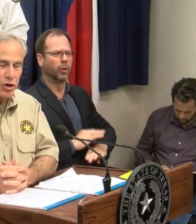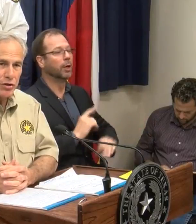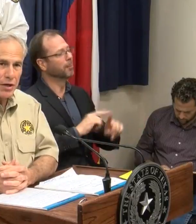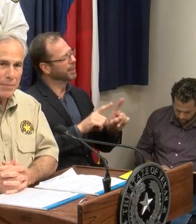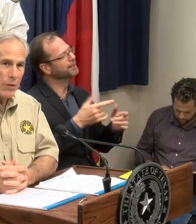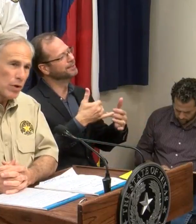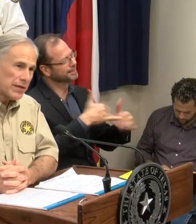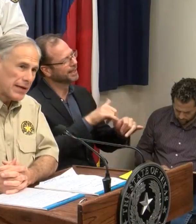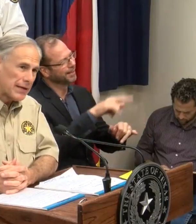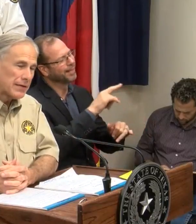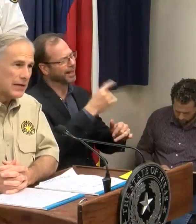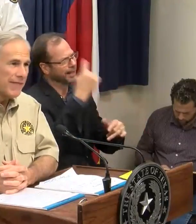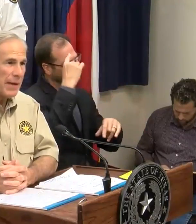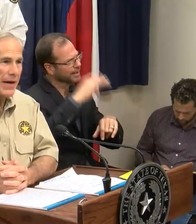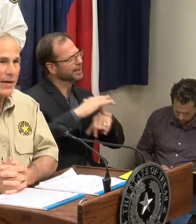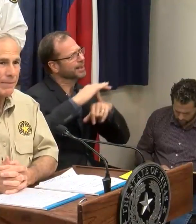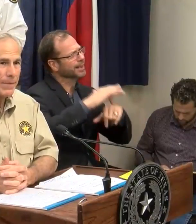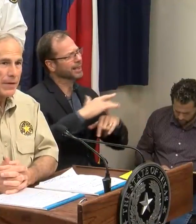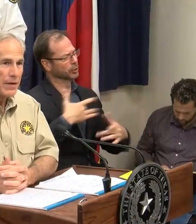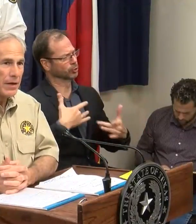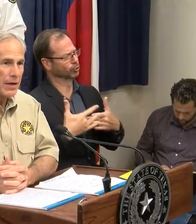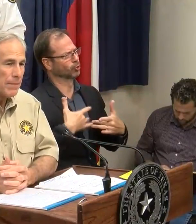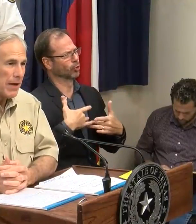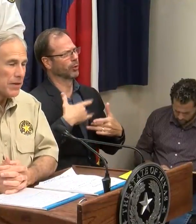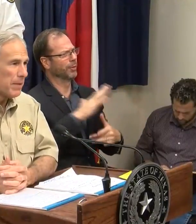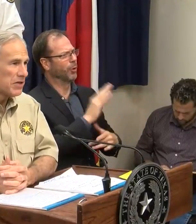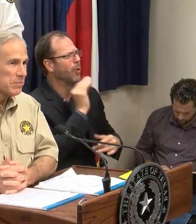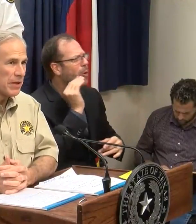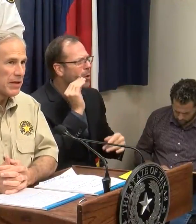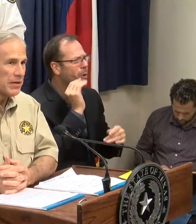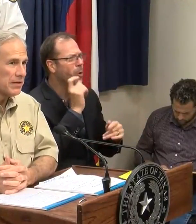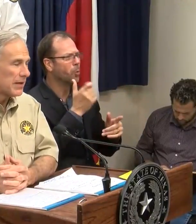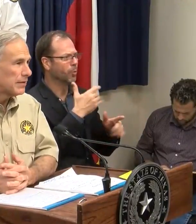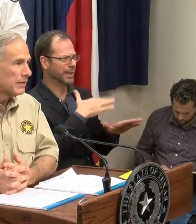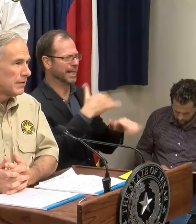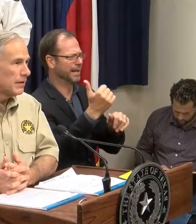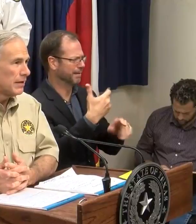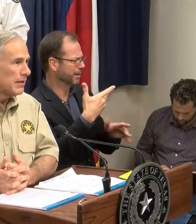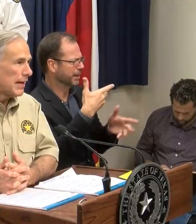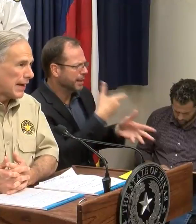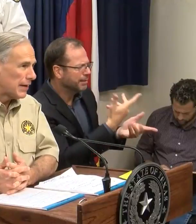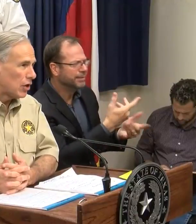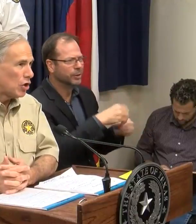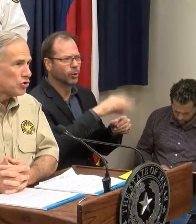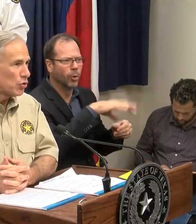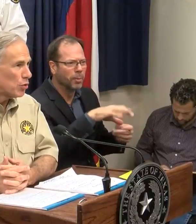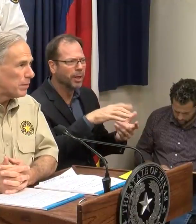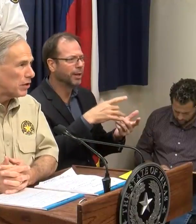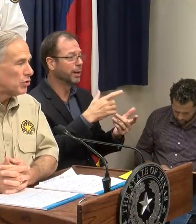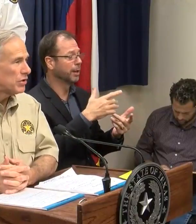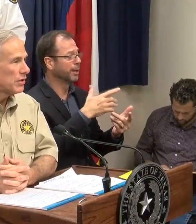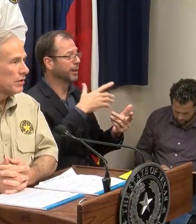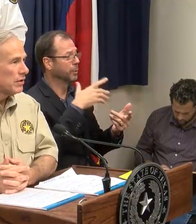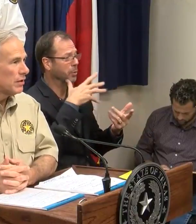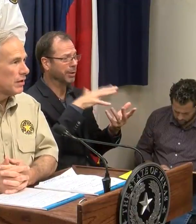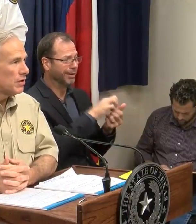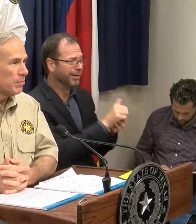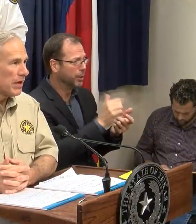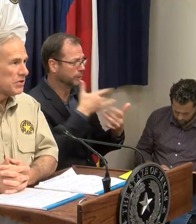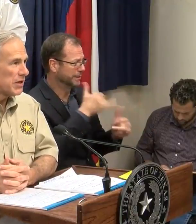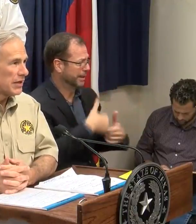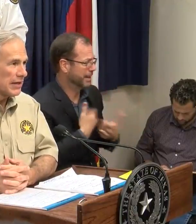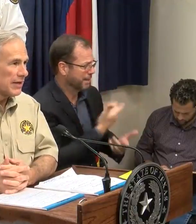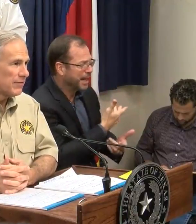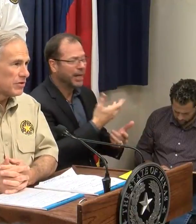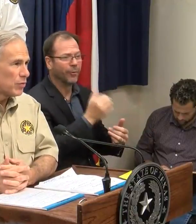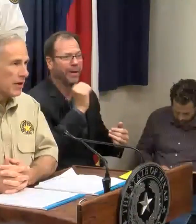concerned about what they had left behind, about the possibility that they had lost or would be losing the